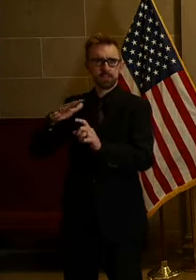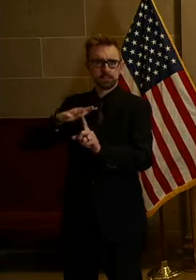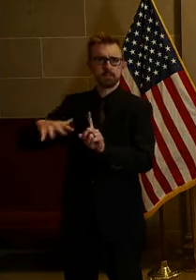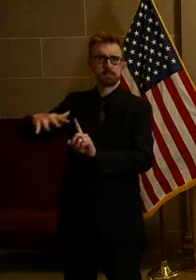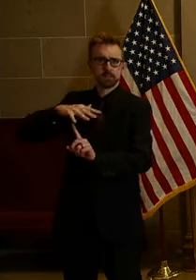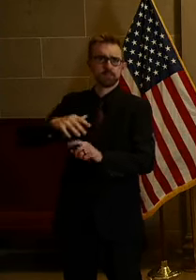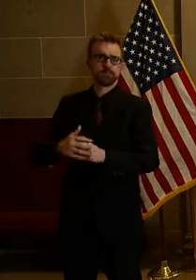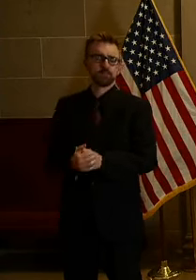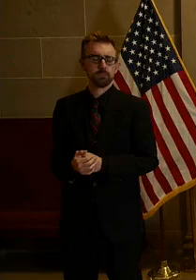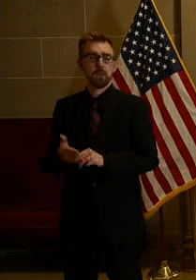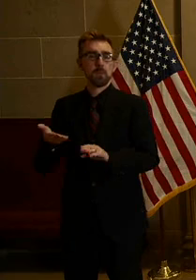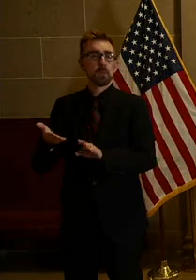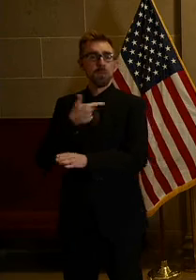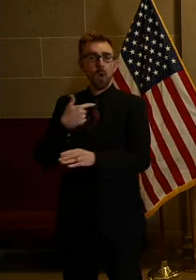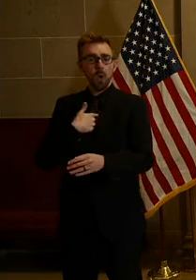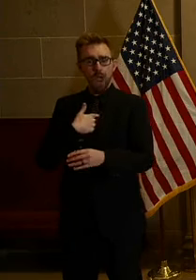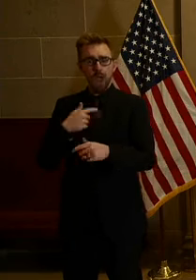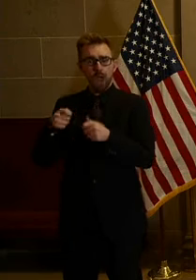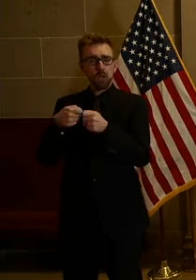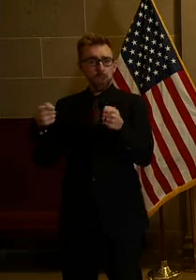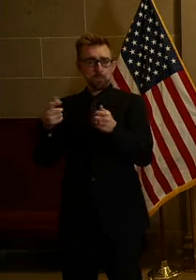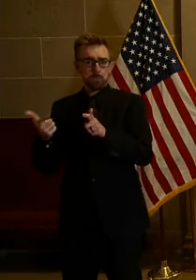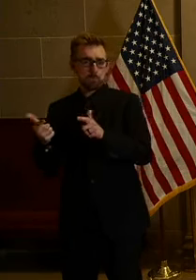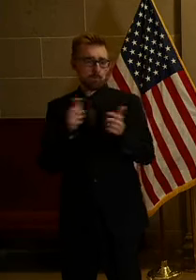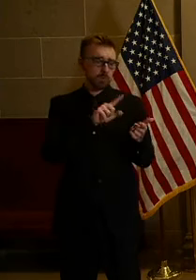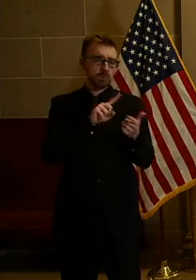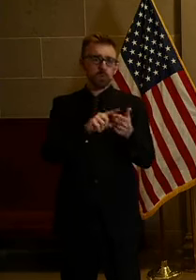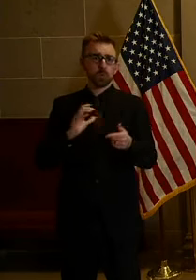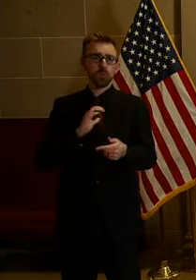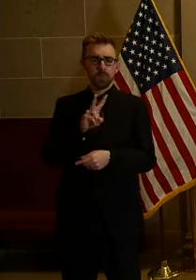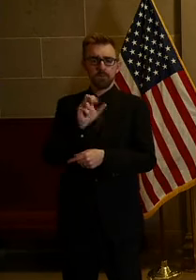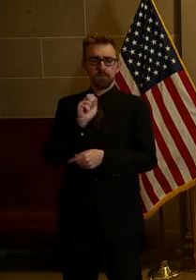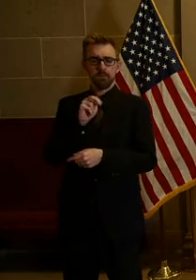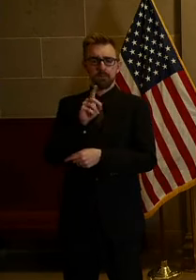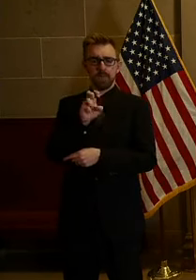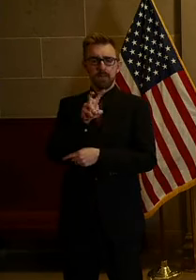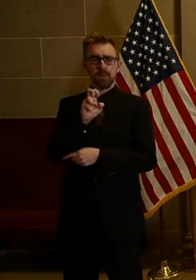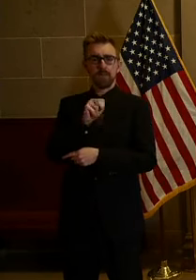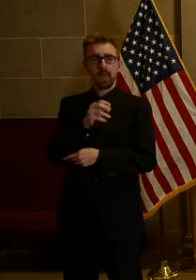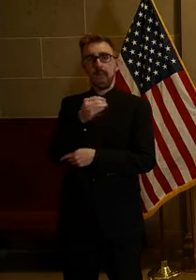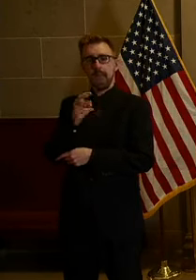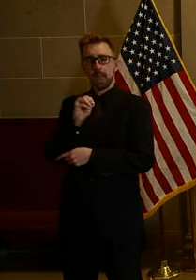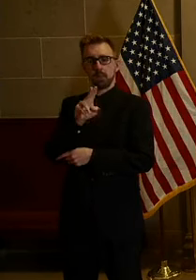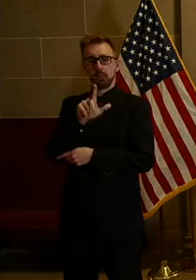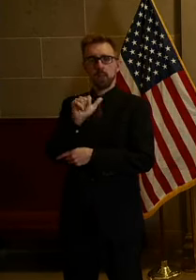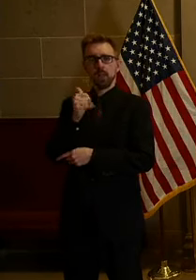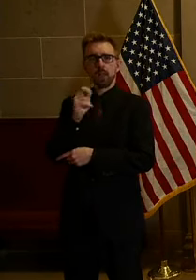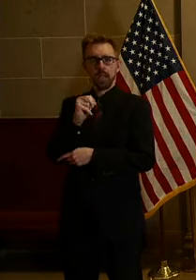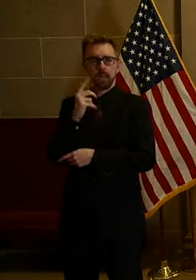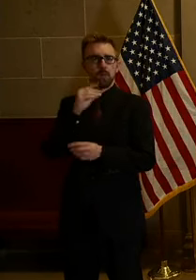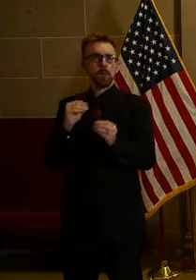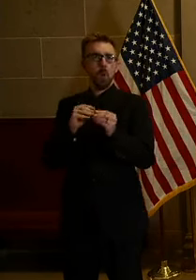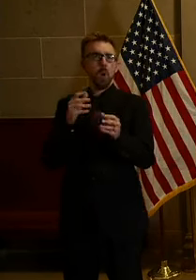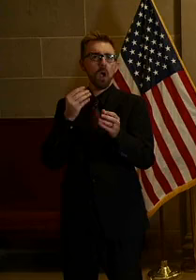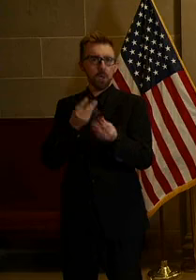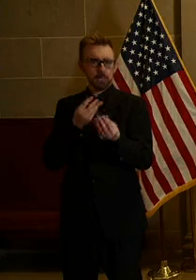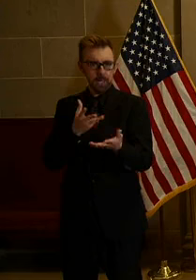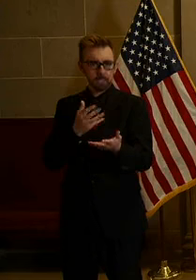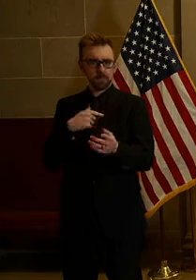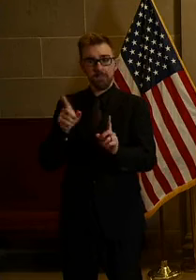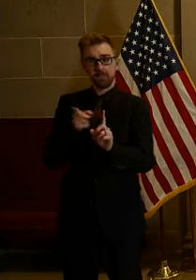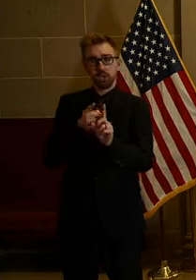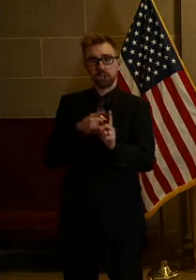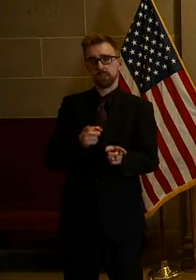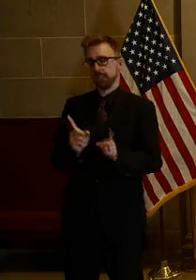Before I turn this over to Commissioner Van Deven and Commissioner Mulligan for more updates, we will have director Sandy